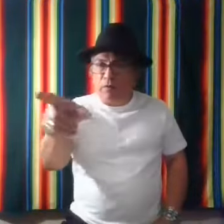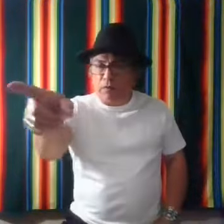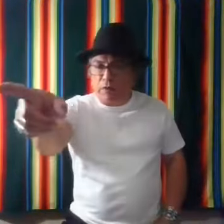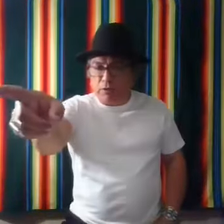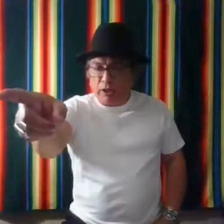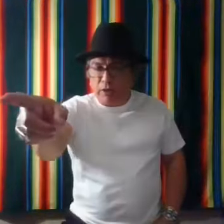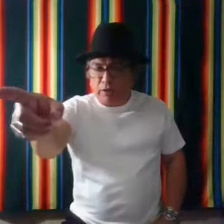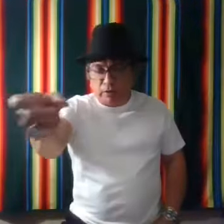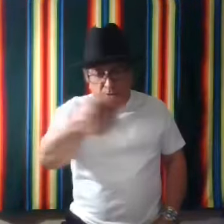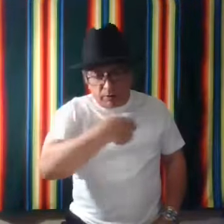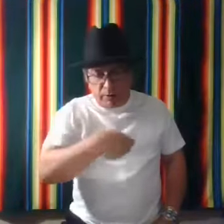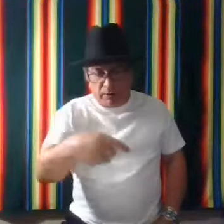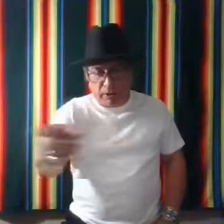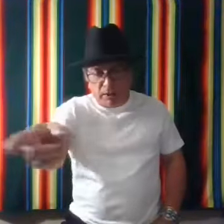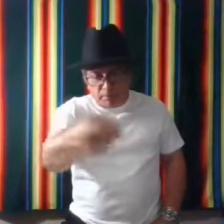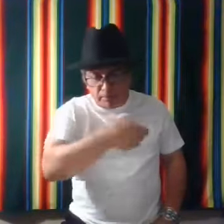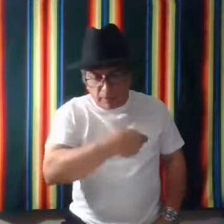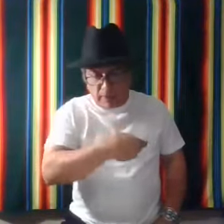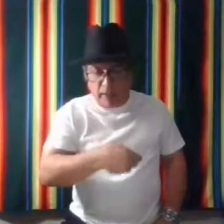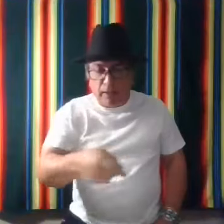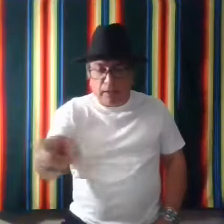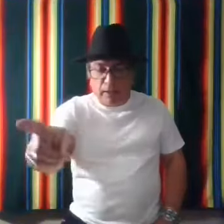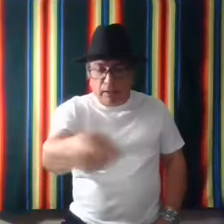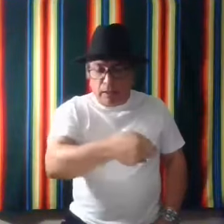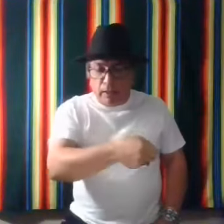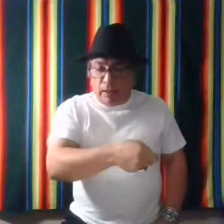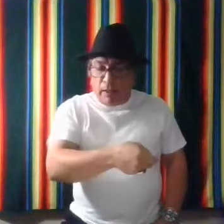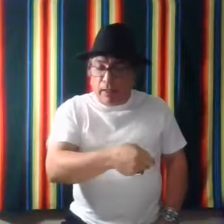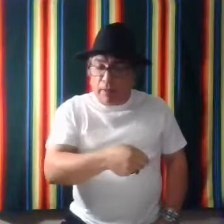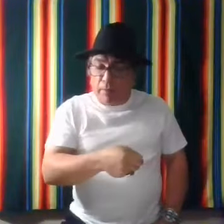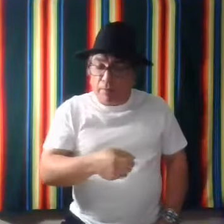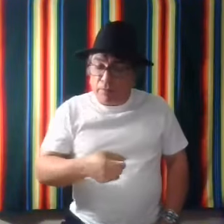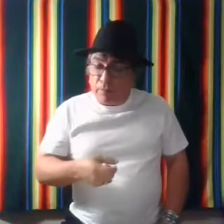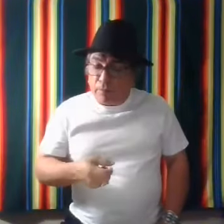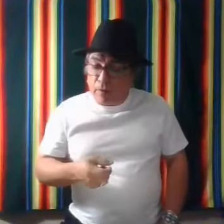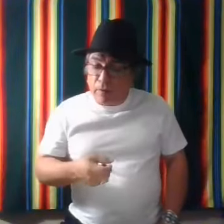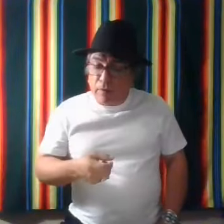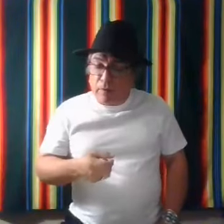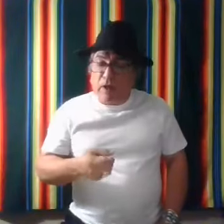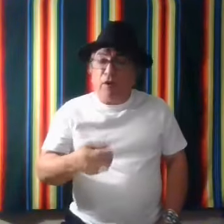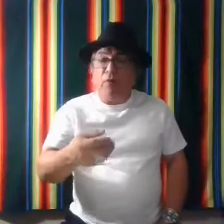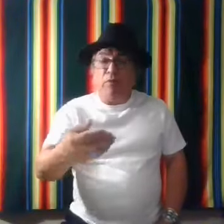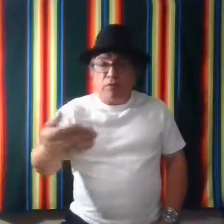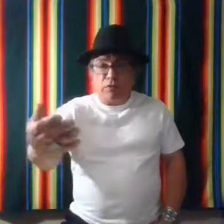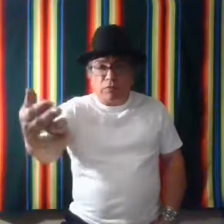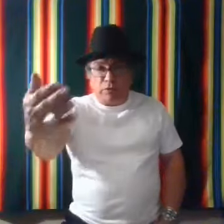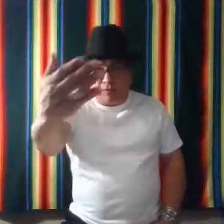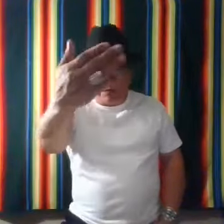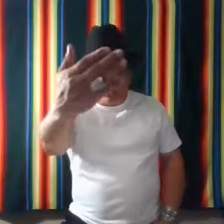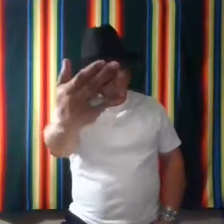this one here is, it's come like that. Um, the other one was, was hand